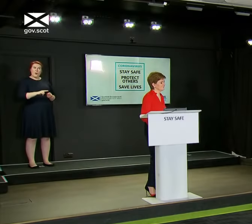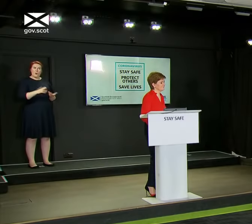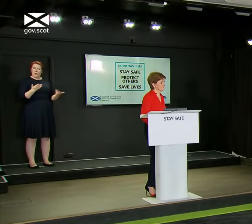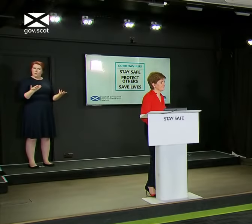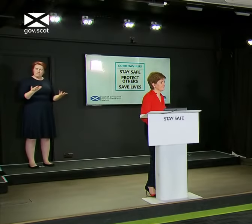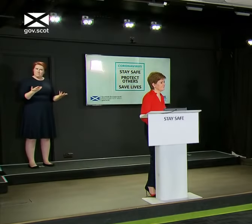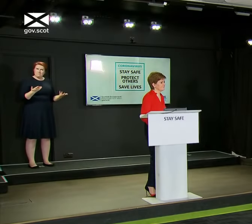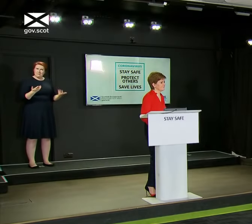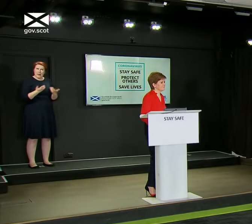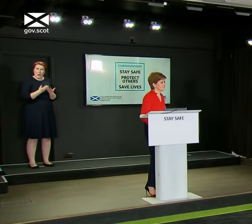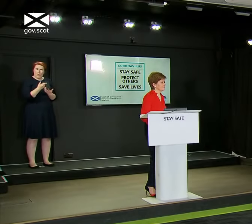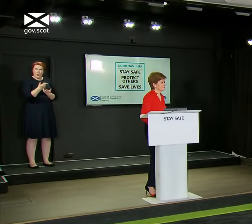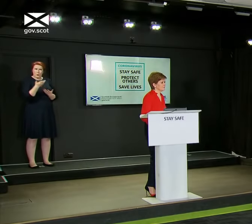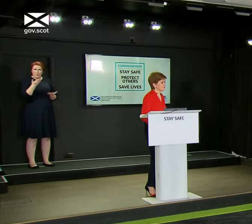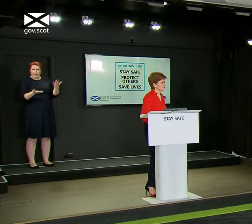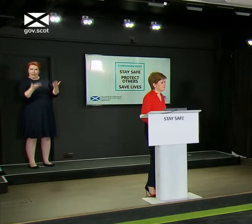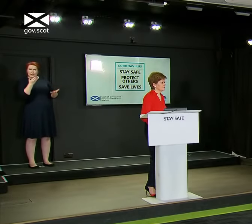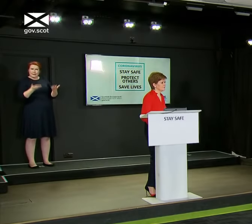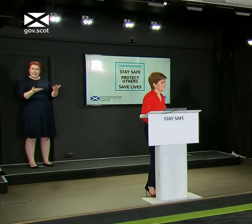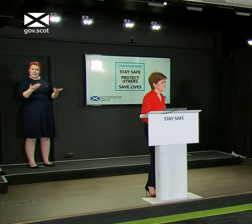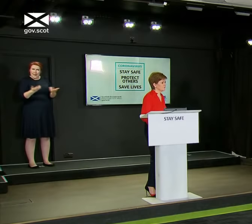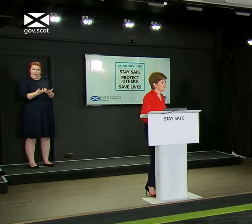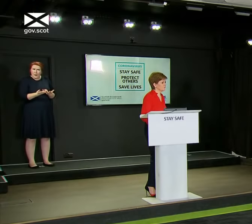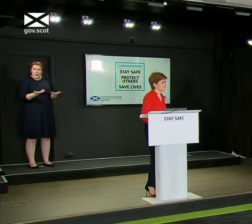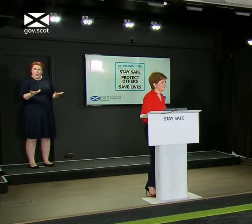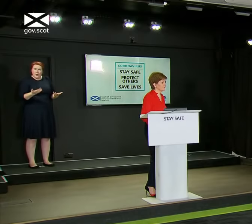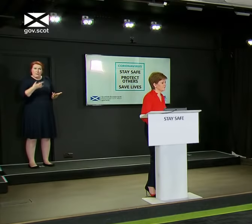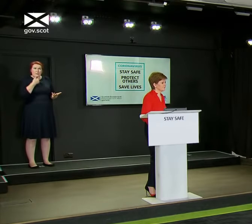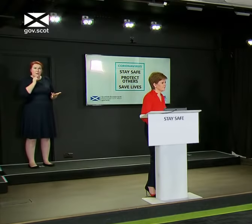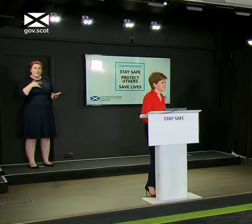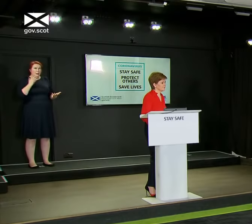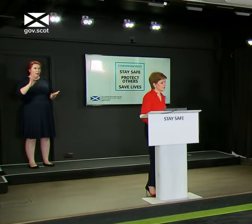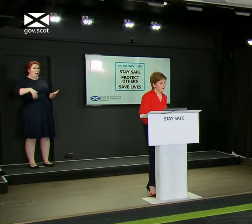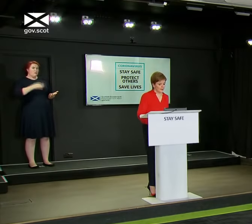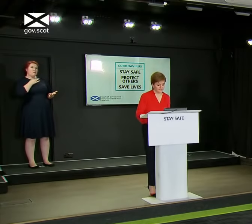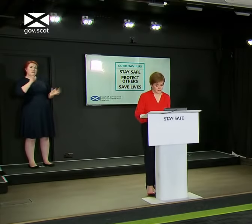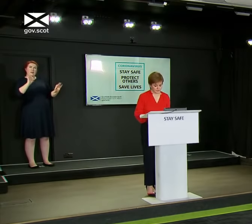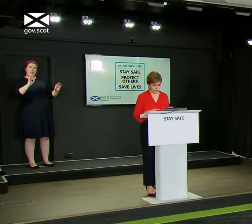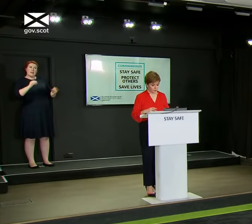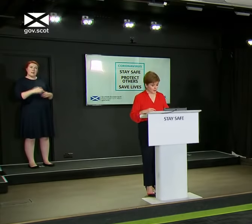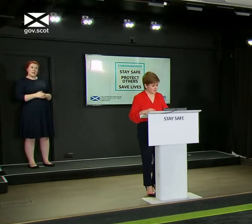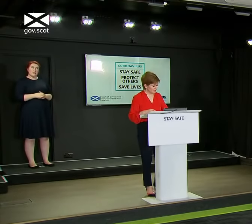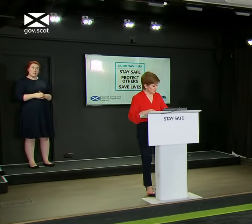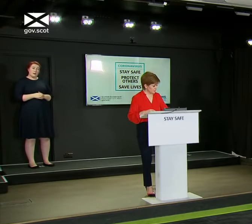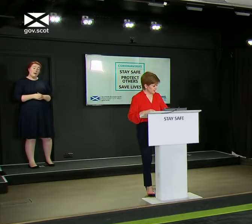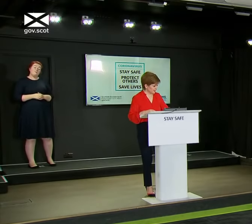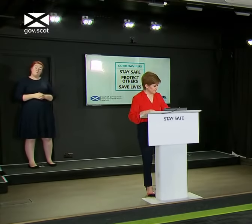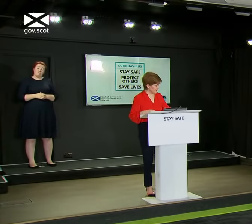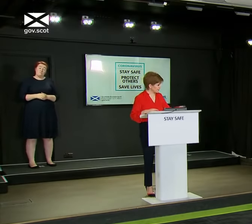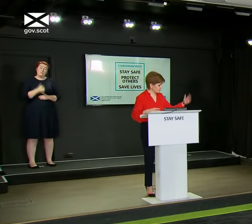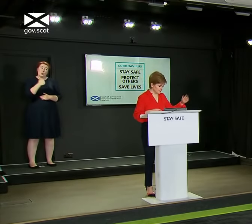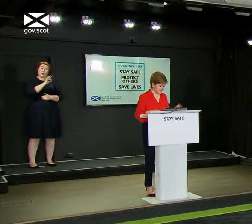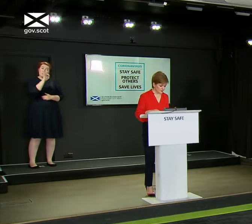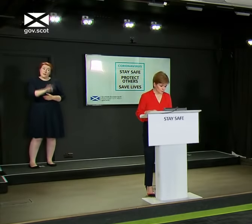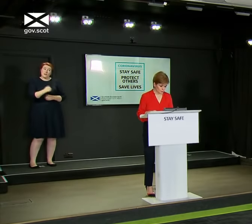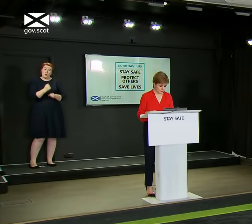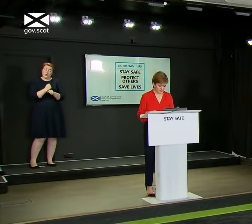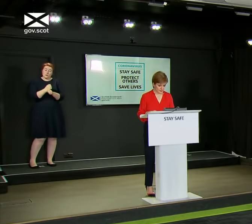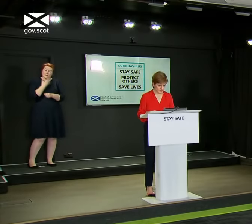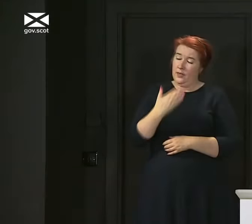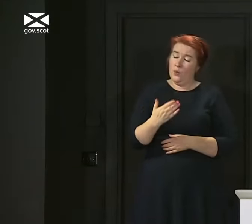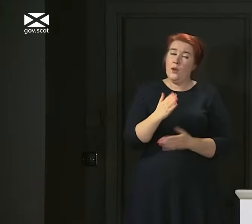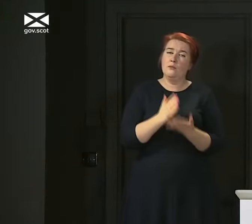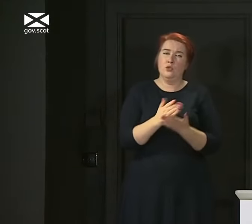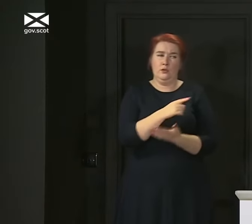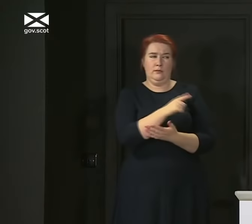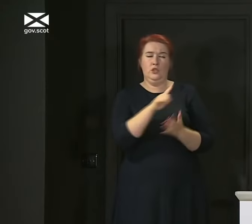square that circle that people don't feel there is a risk? These are really good questions, Gordon. Thank you. And Jason will want